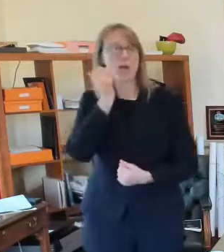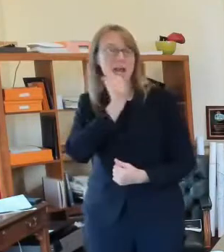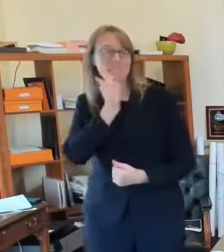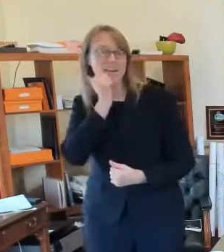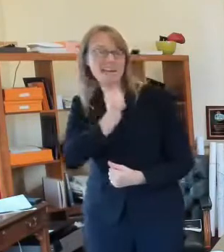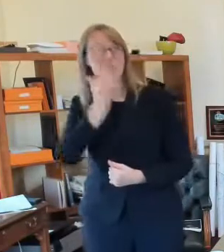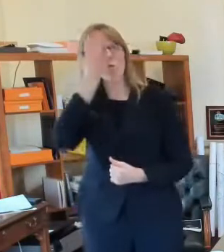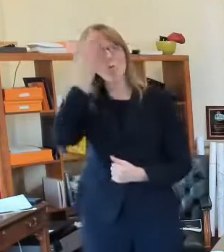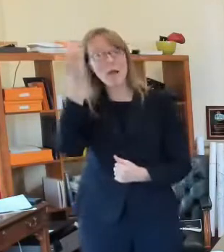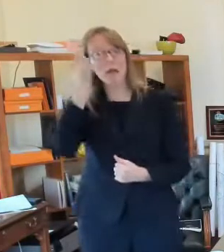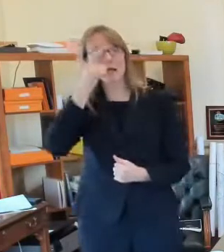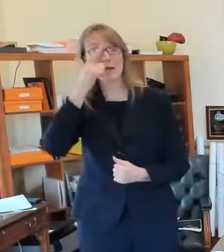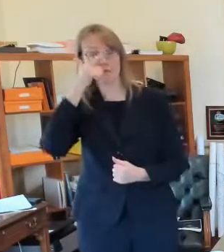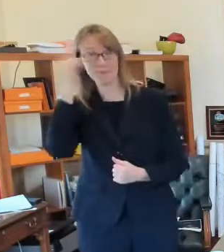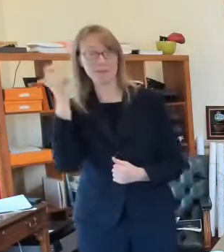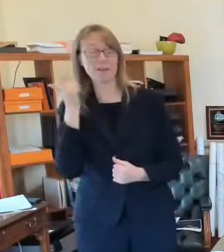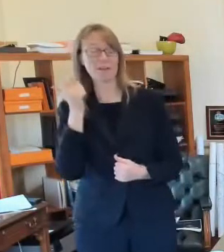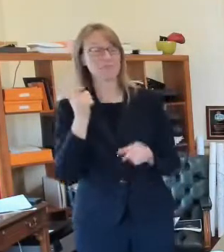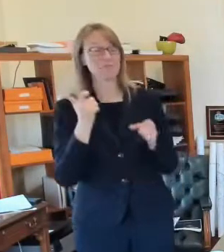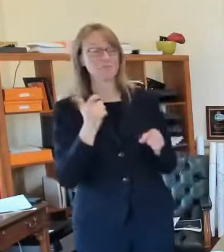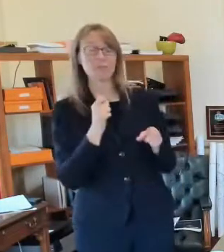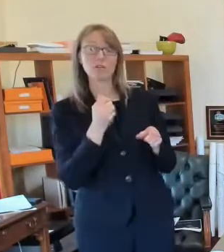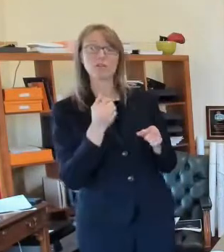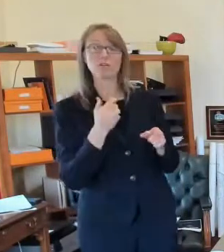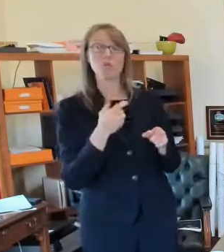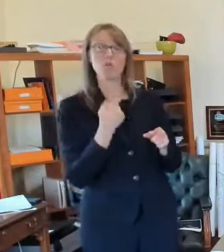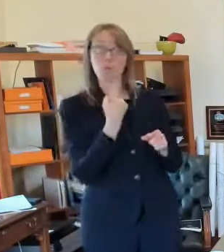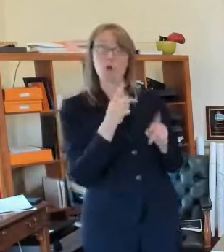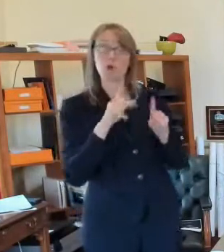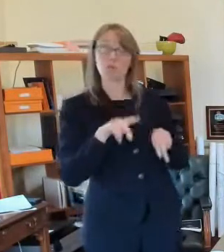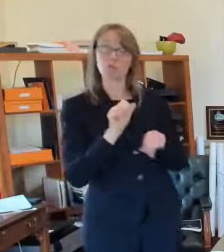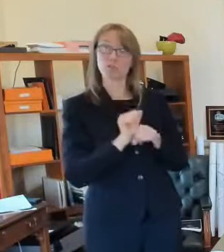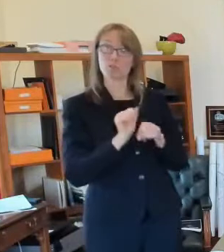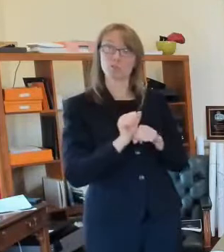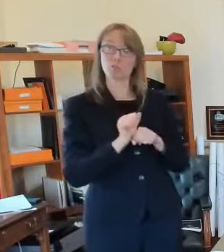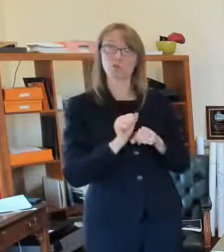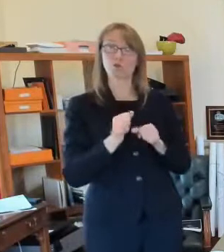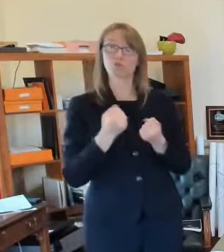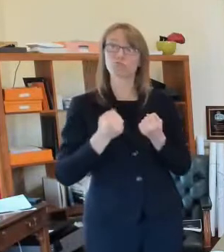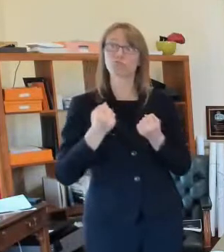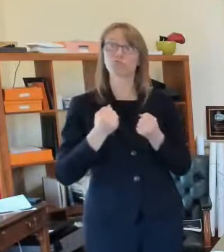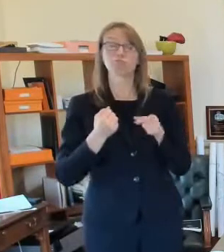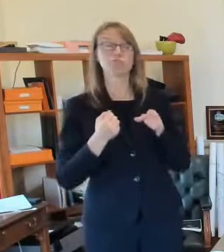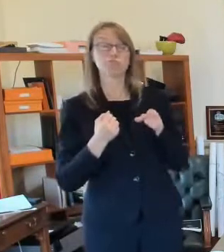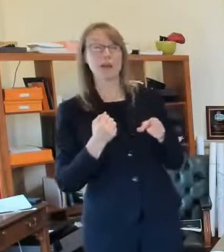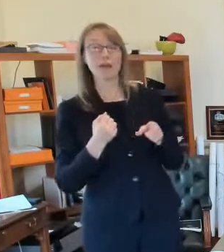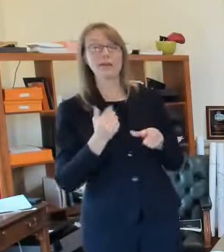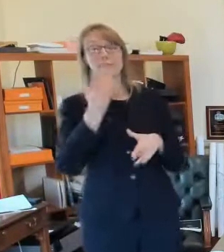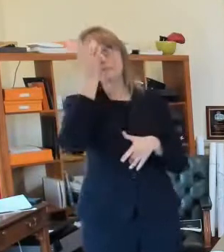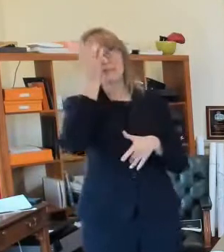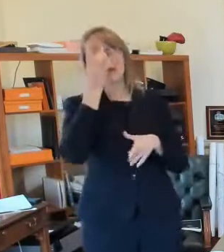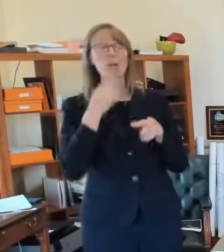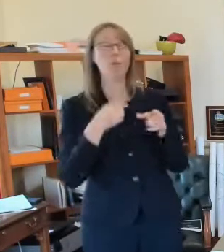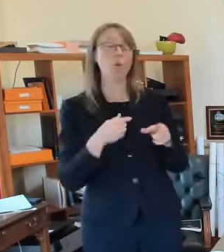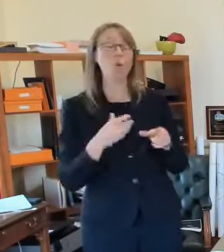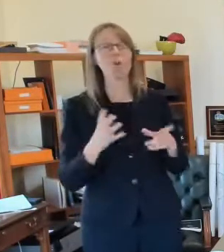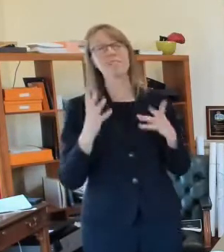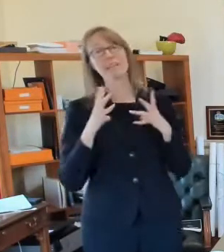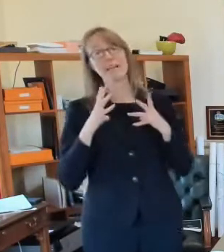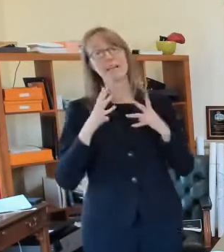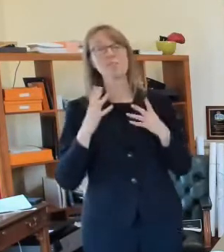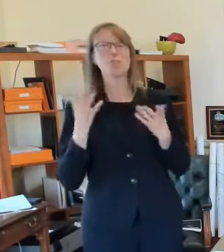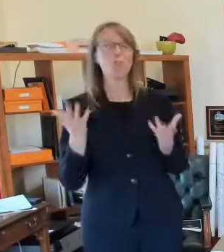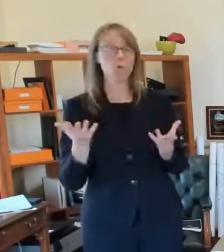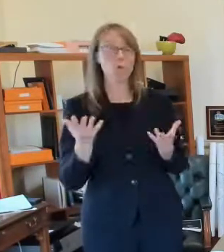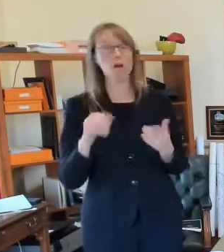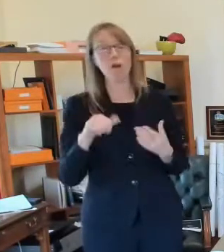you know have days off um and so we're we get about 40 people to show up we've been running a lot of overtime when working on